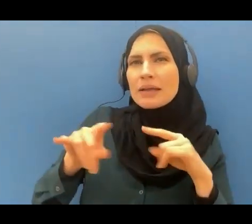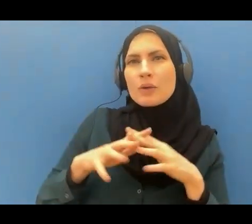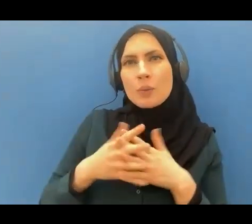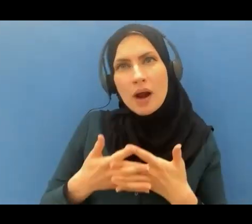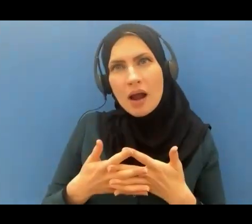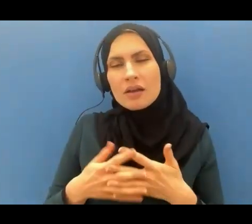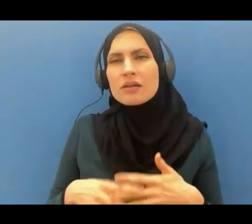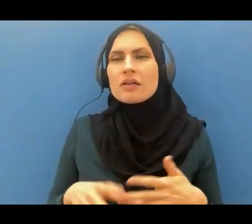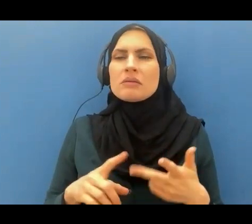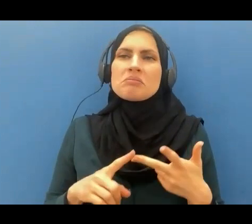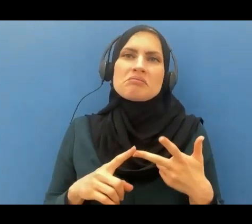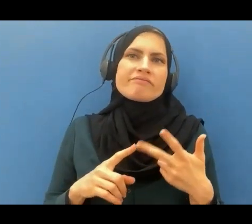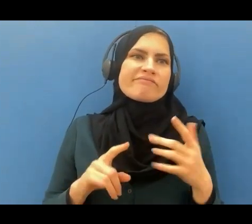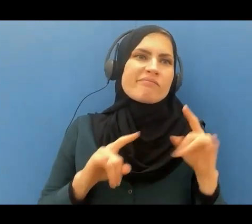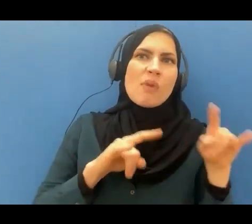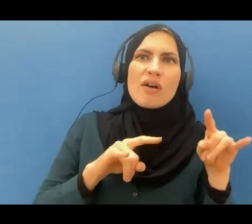He was mocking at the Prophet and